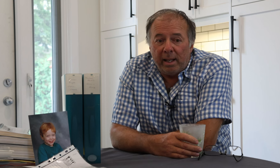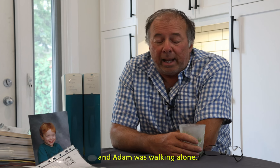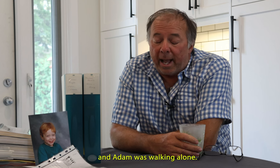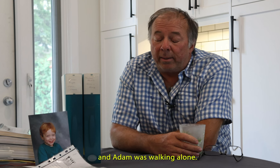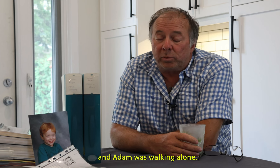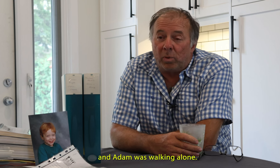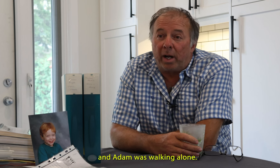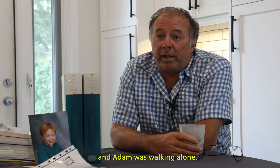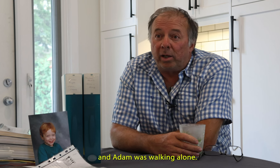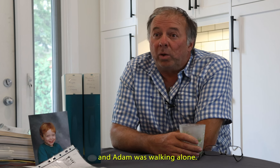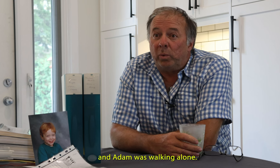And Adam was walking alone.